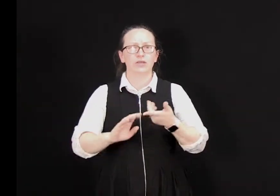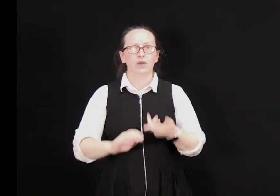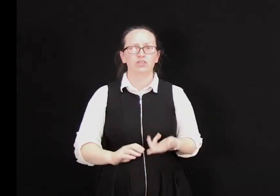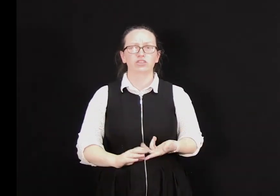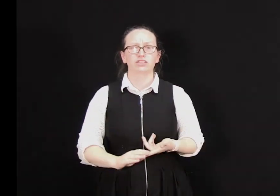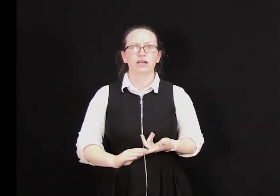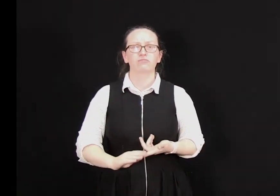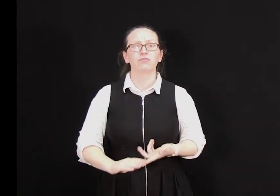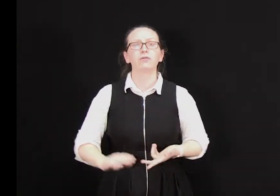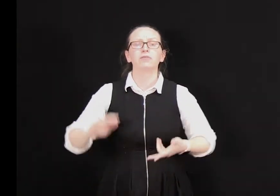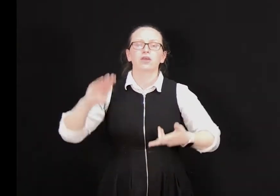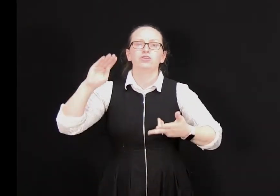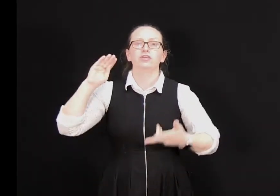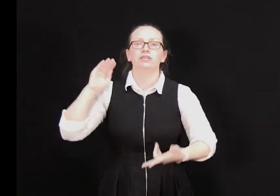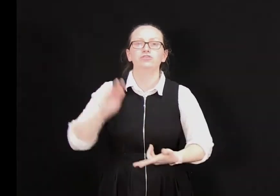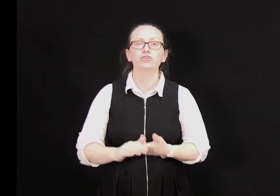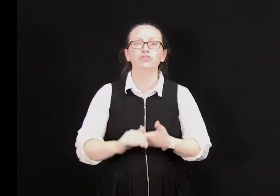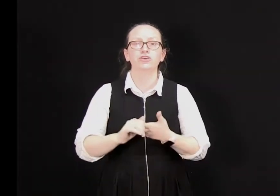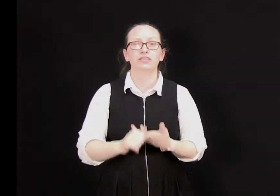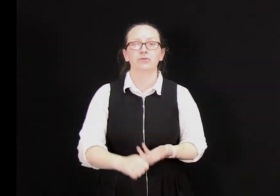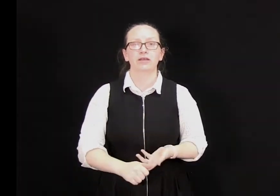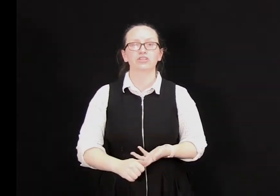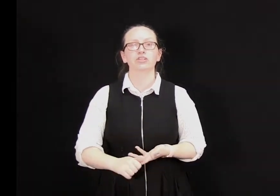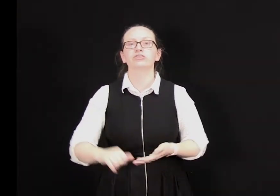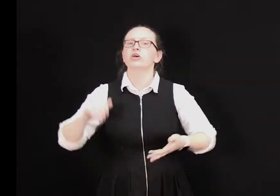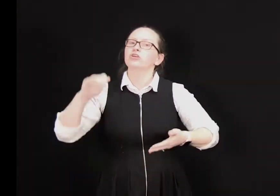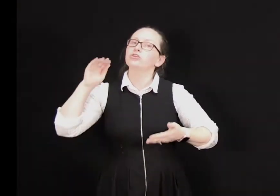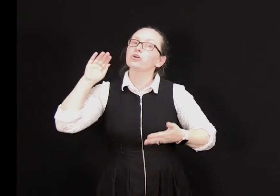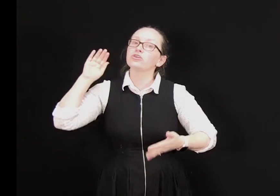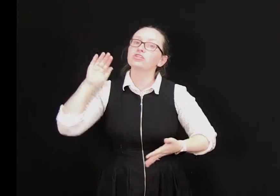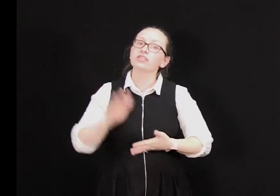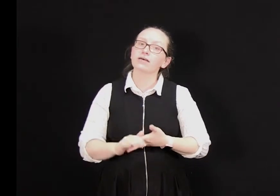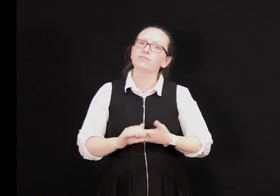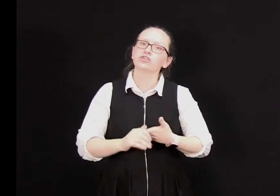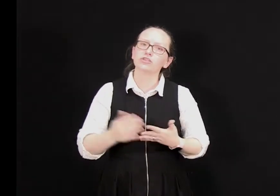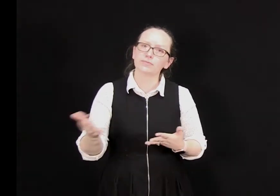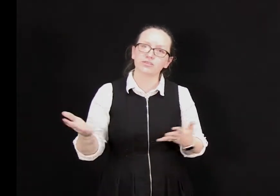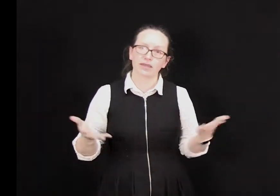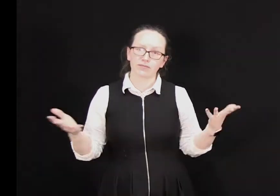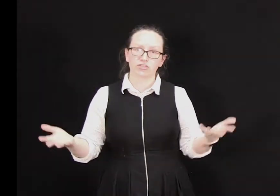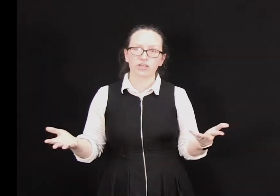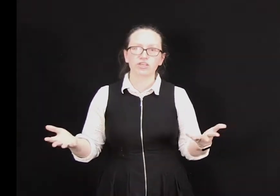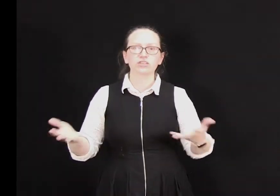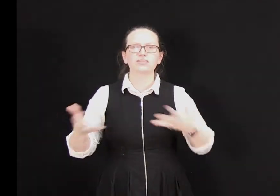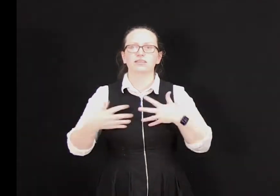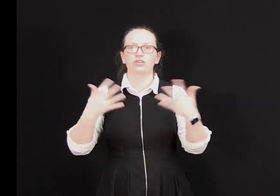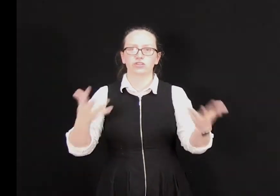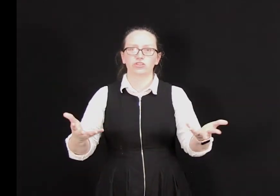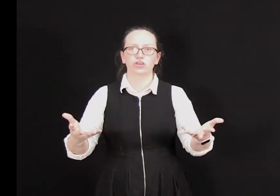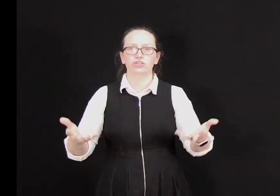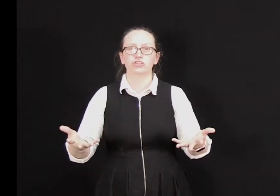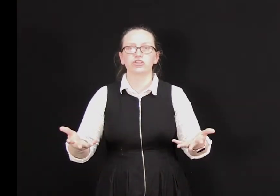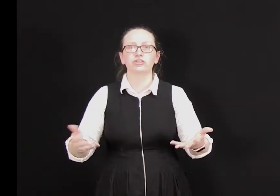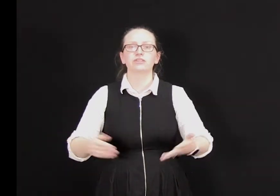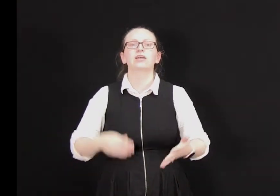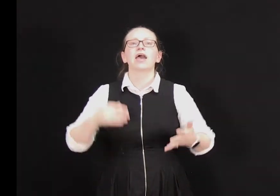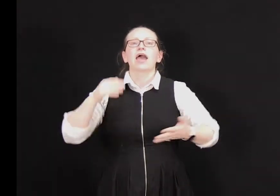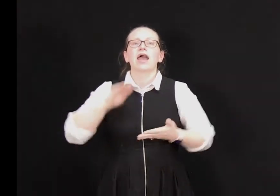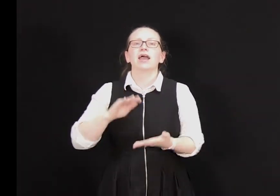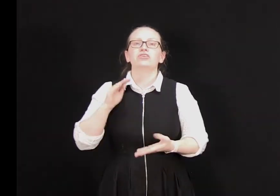equations come from. You can use those equations. You know some suitable demonstrations that you could show to students. And